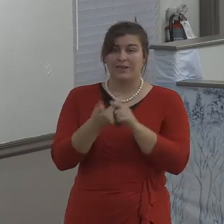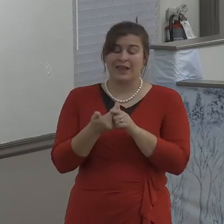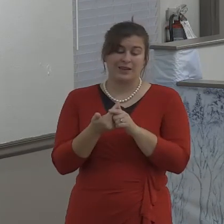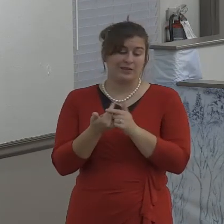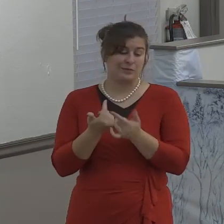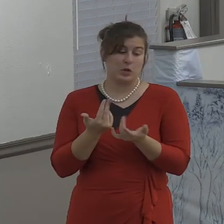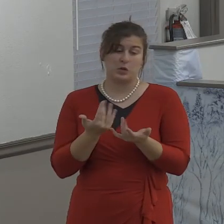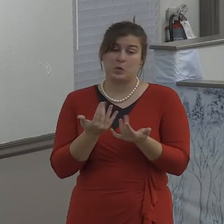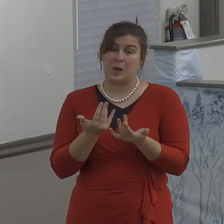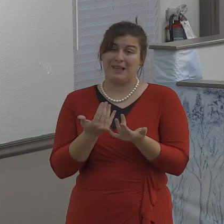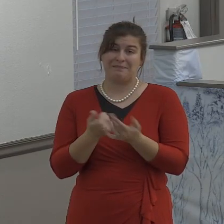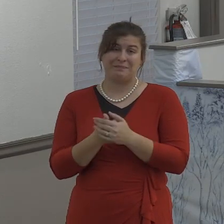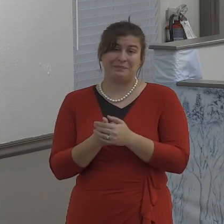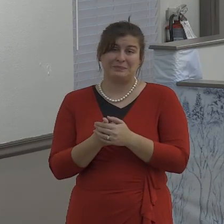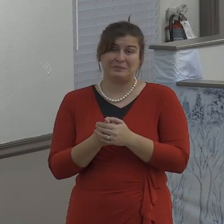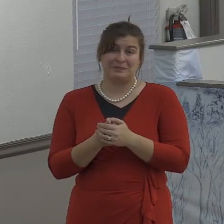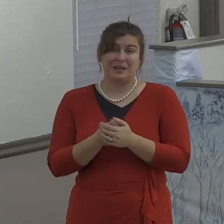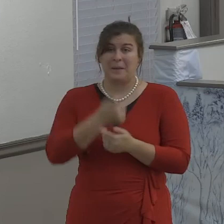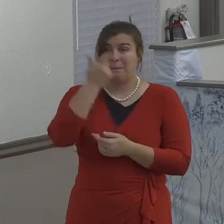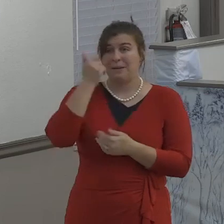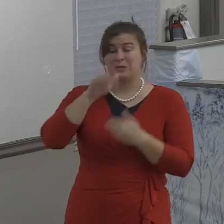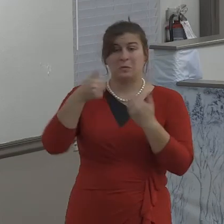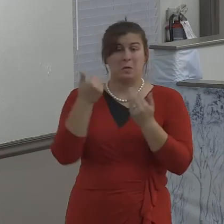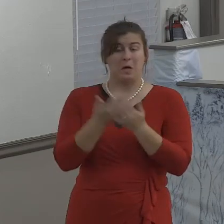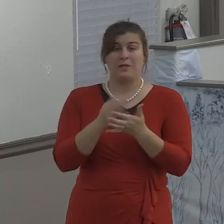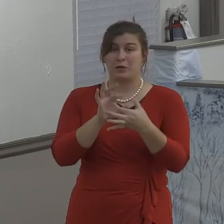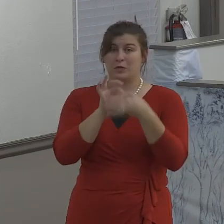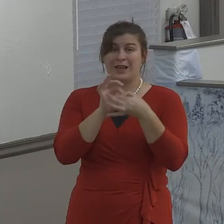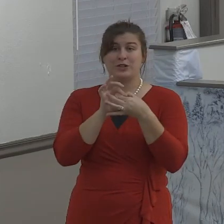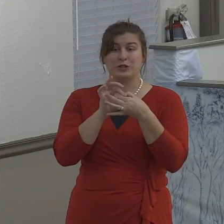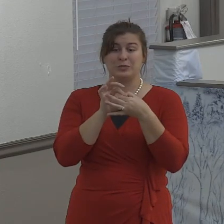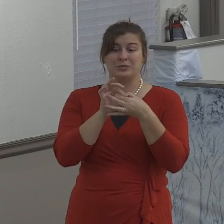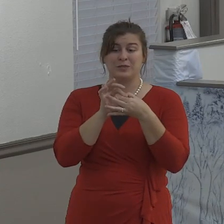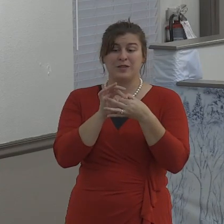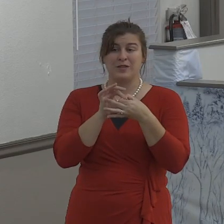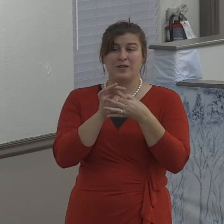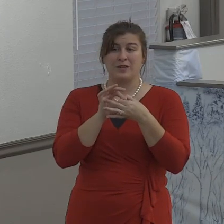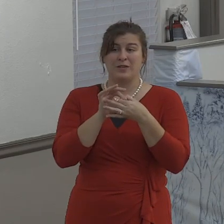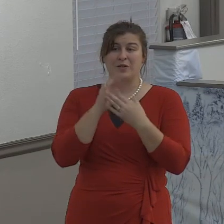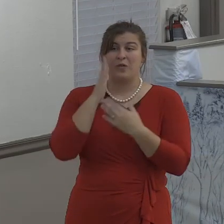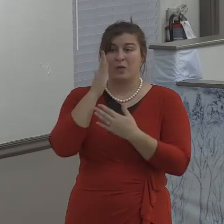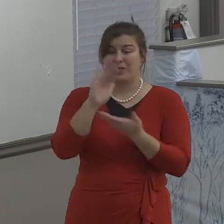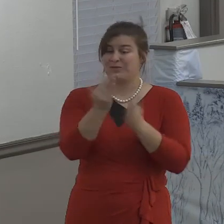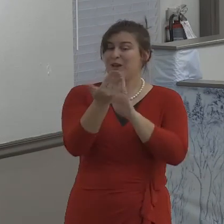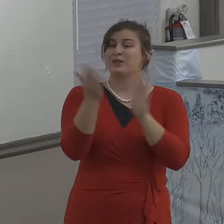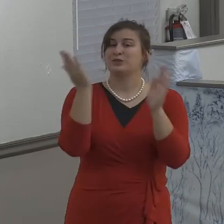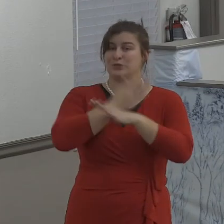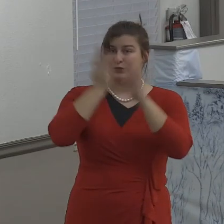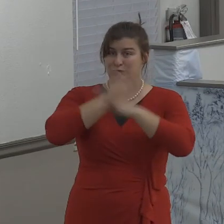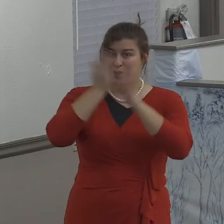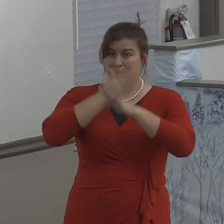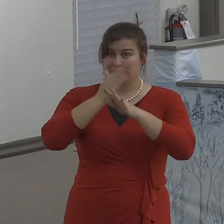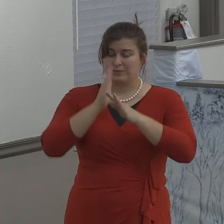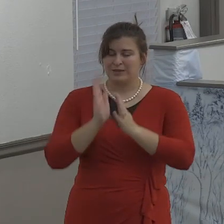your word is so absolutely searching powerful